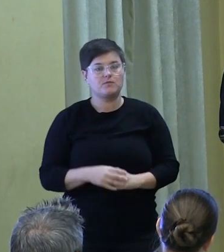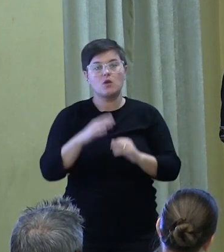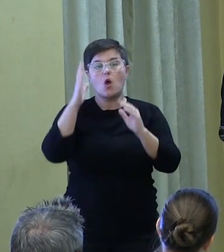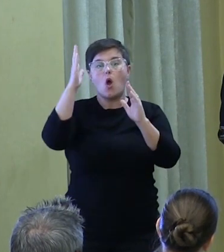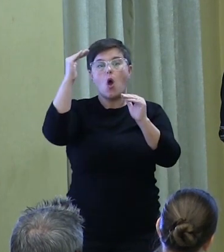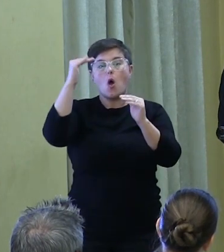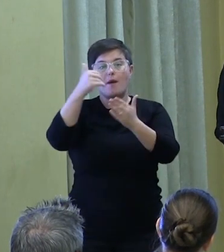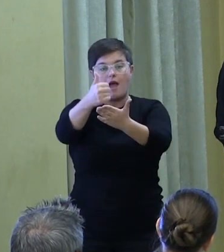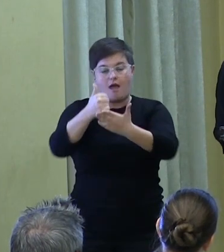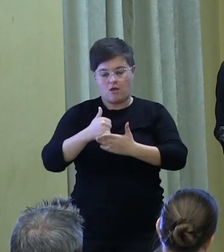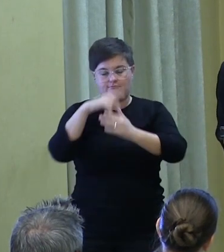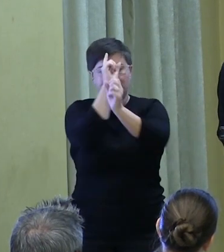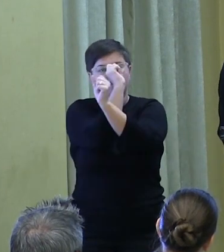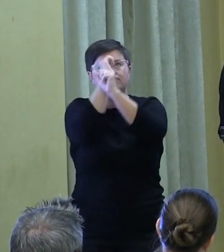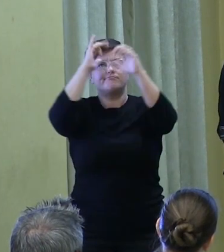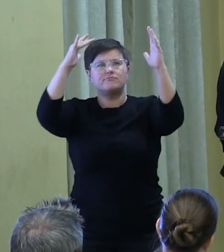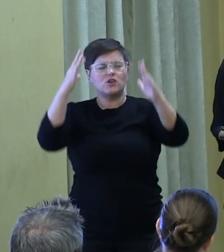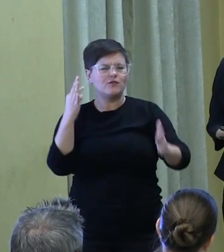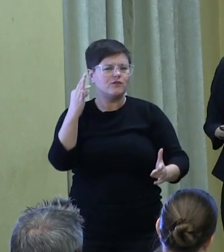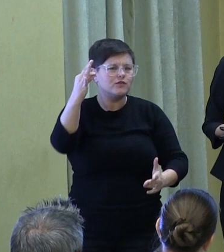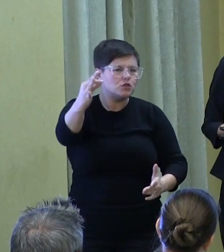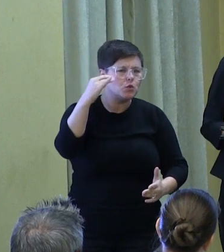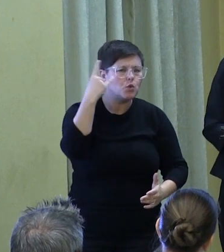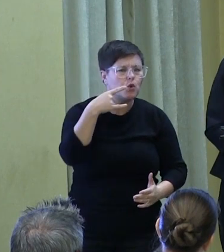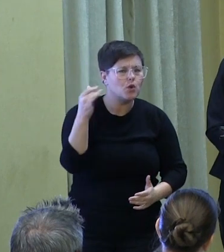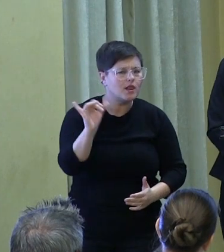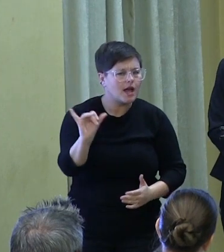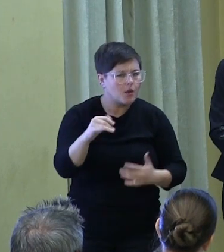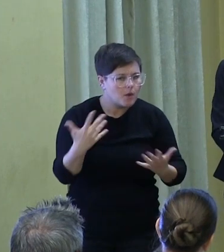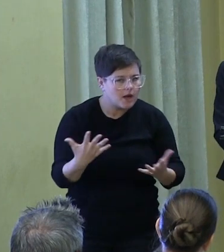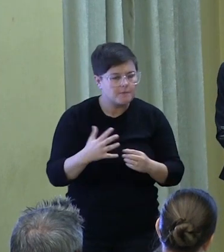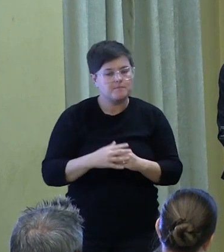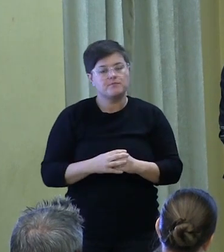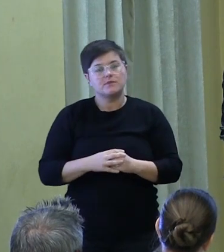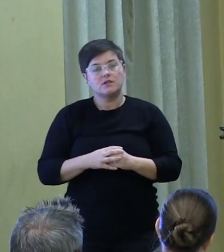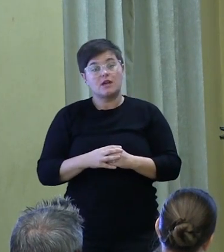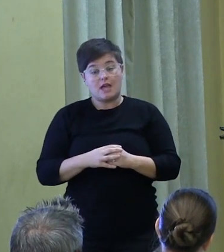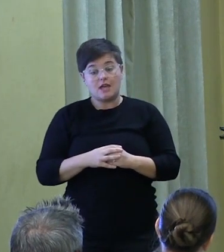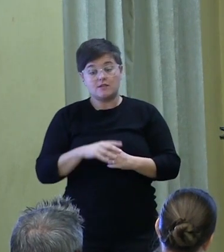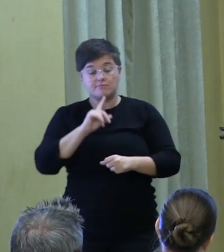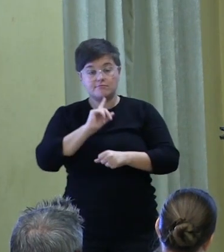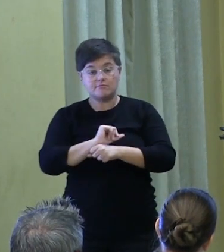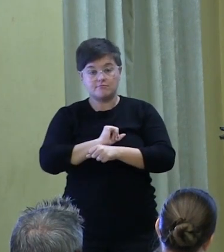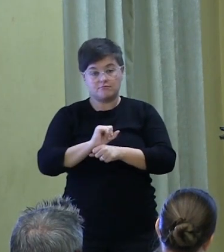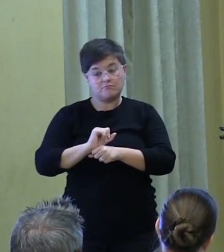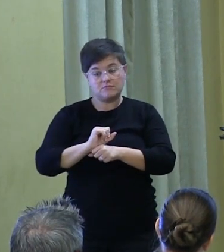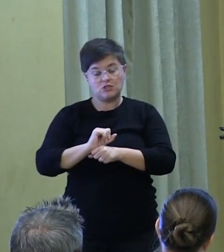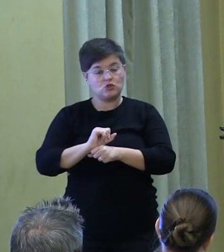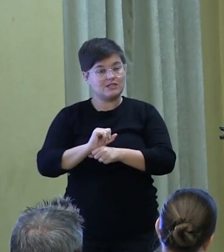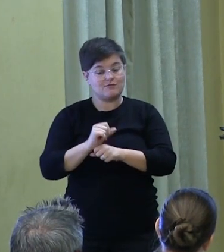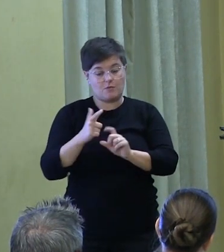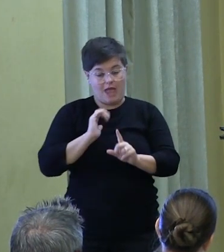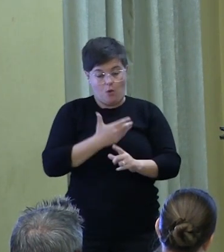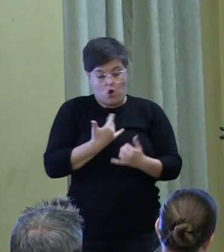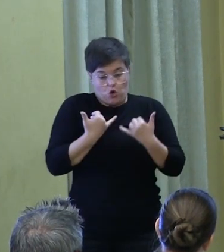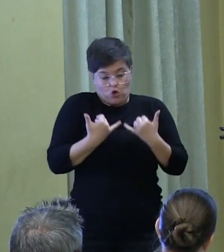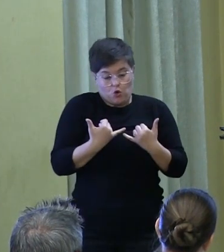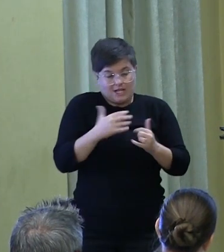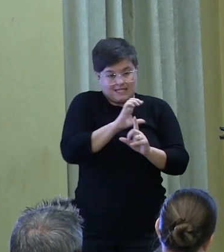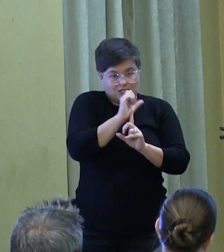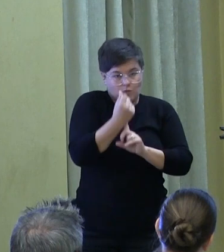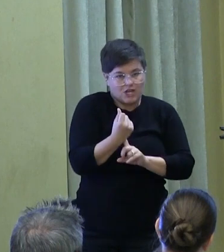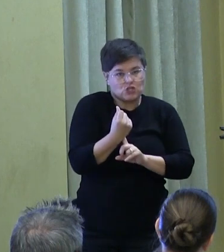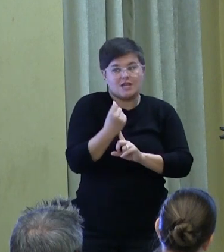helps us envision what that future looks like, ensuring that a rise is practically out of our current conditions and our